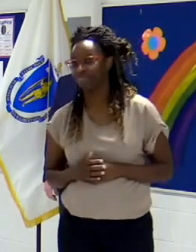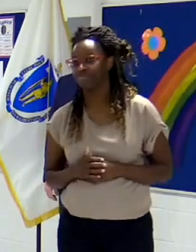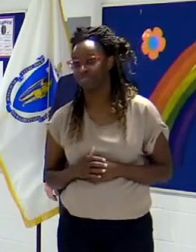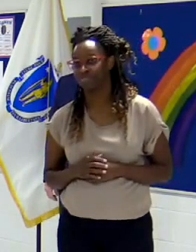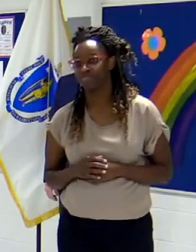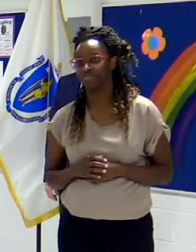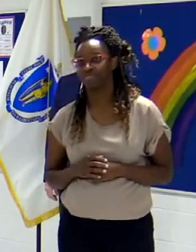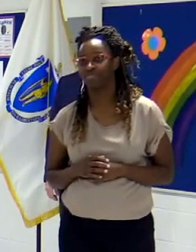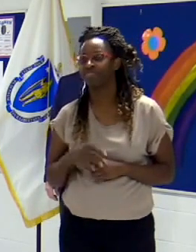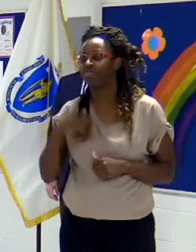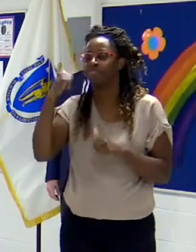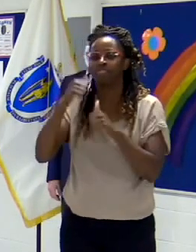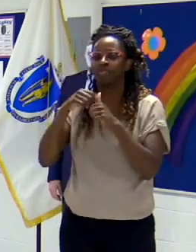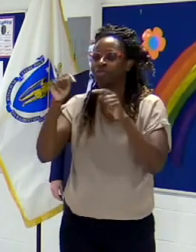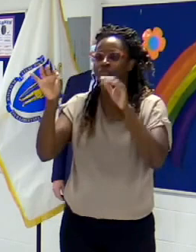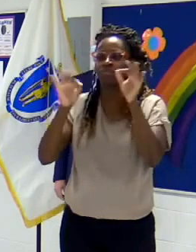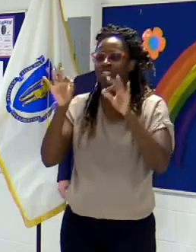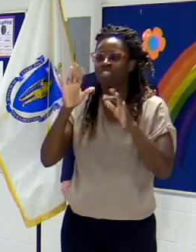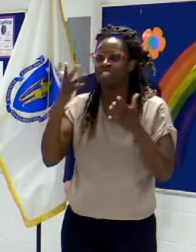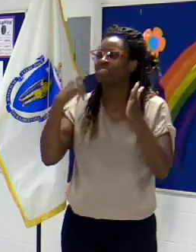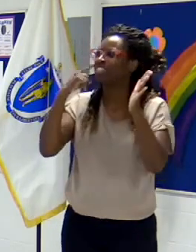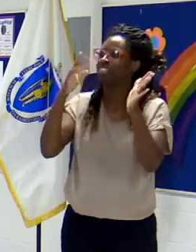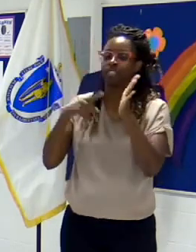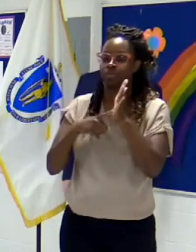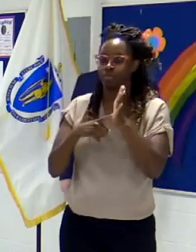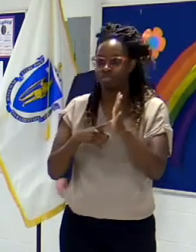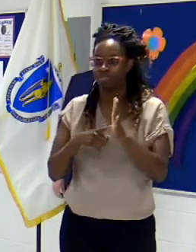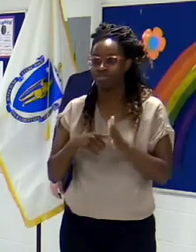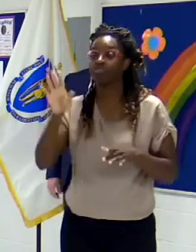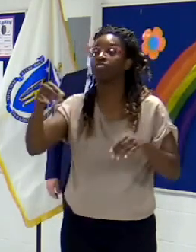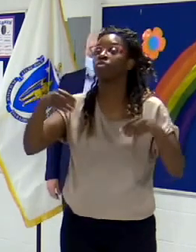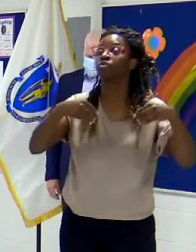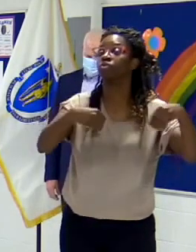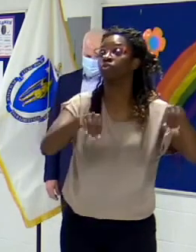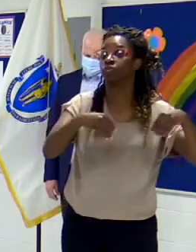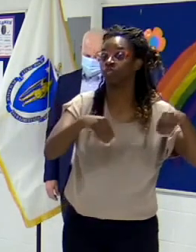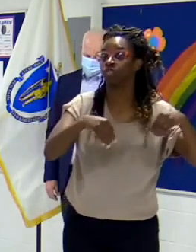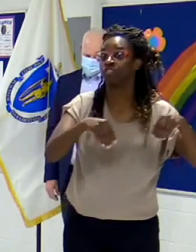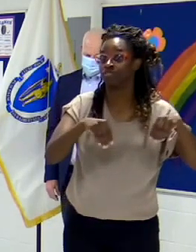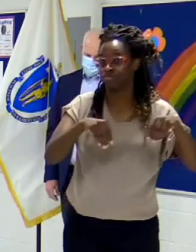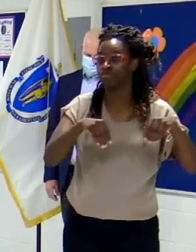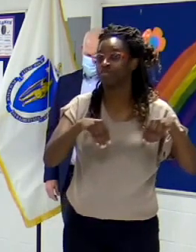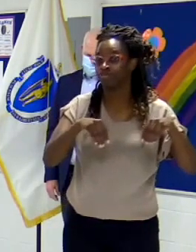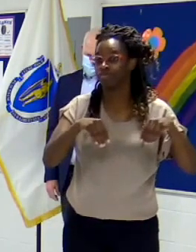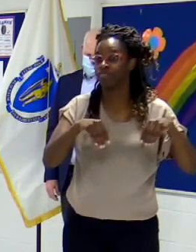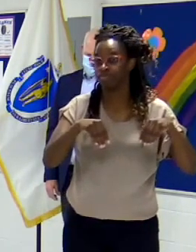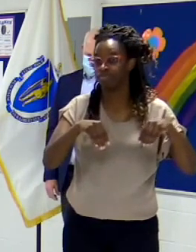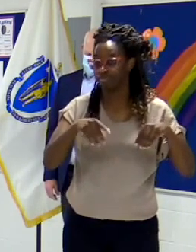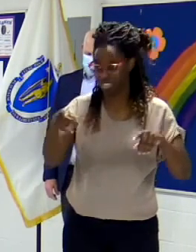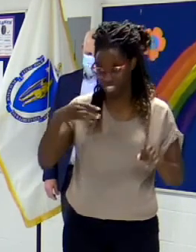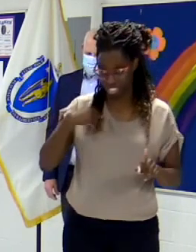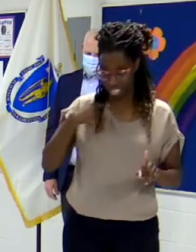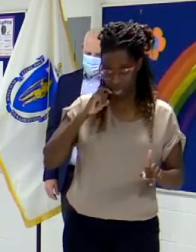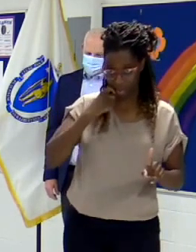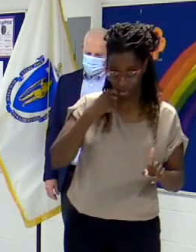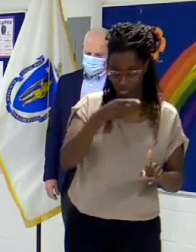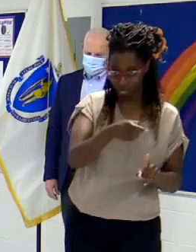the store sells the first four batches of apples at a fixed price.